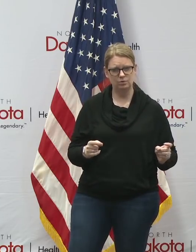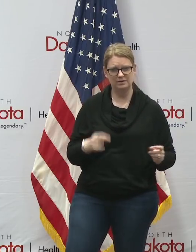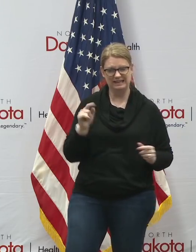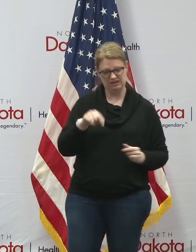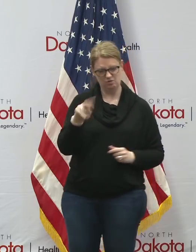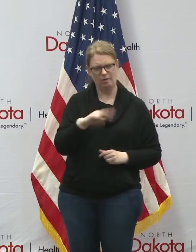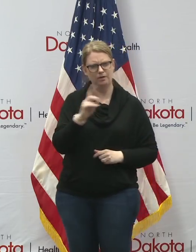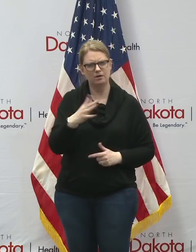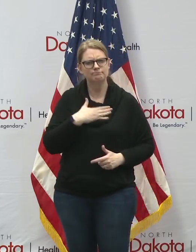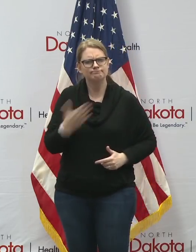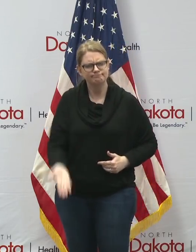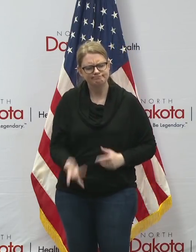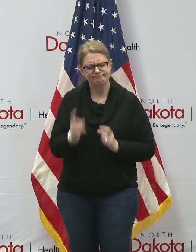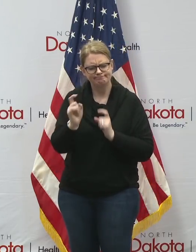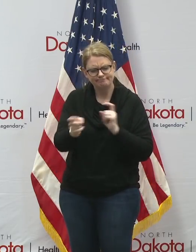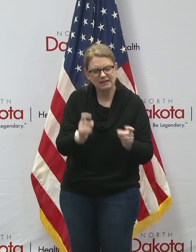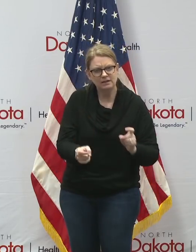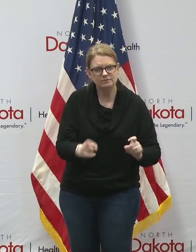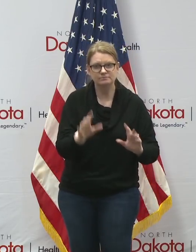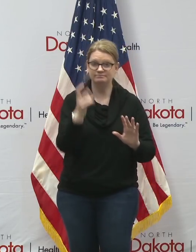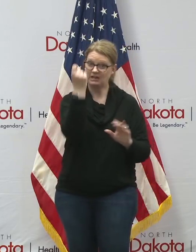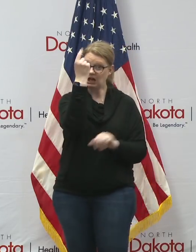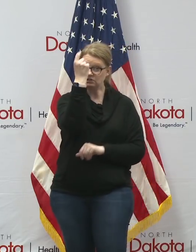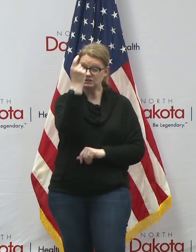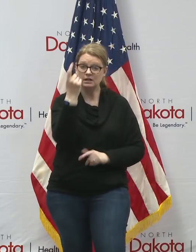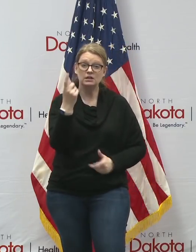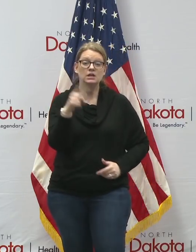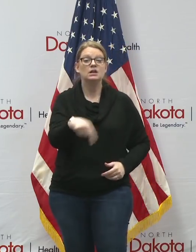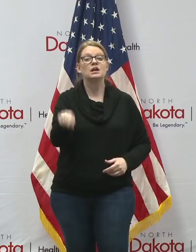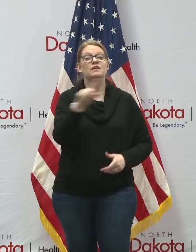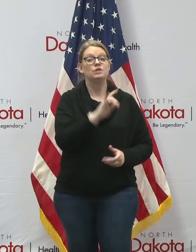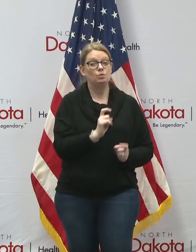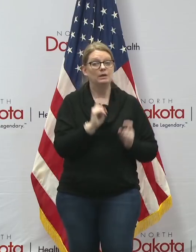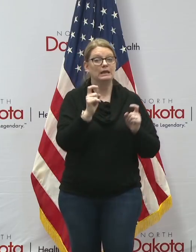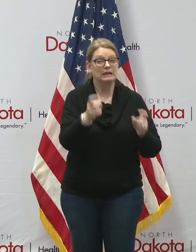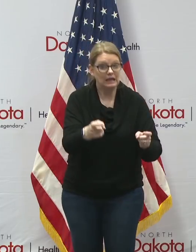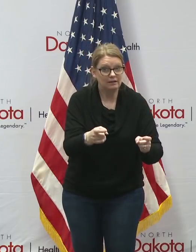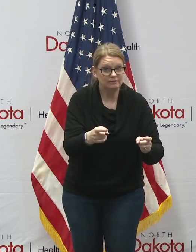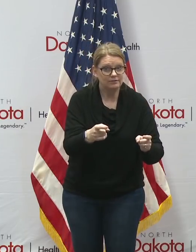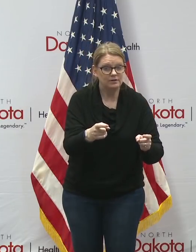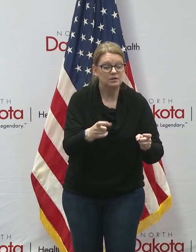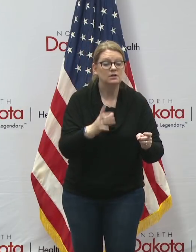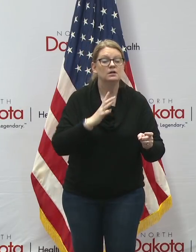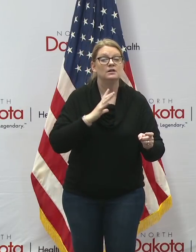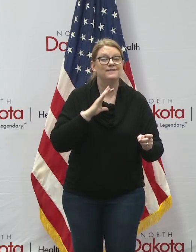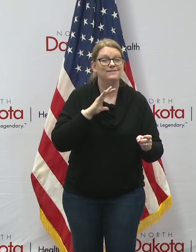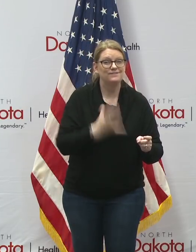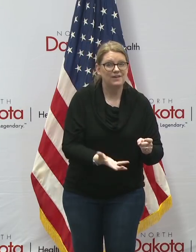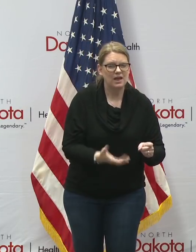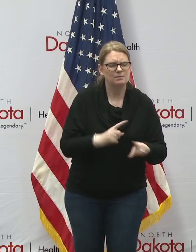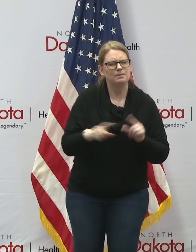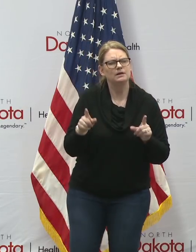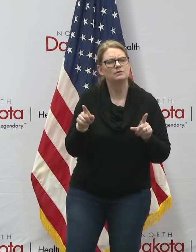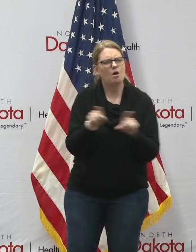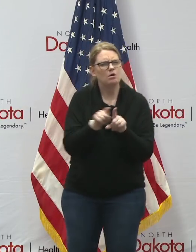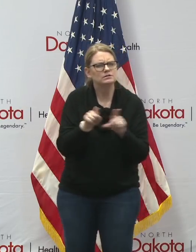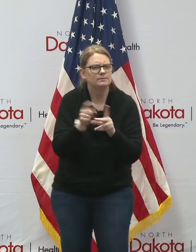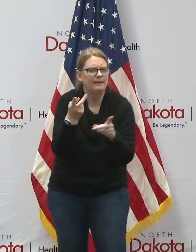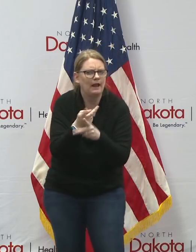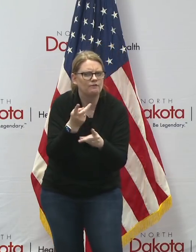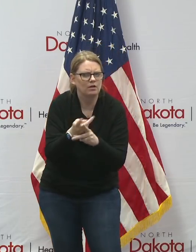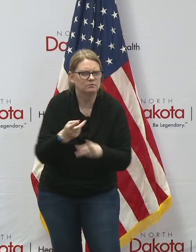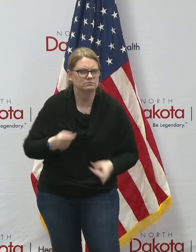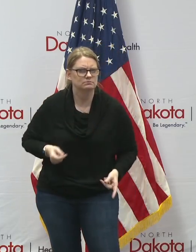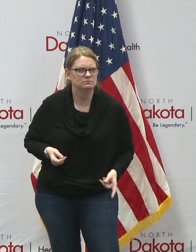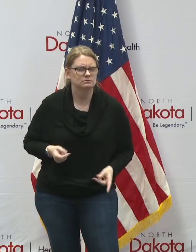but if you're going to give i hope you will give generously but you also need to give wisely because there no doubt